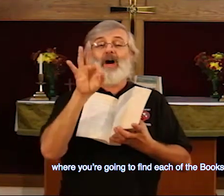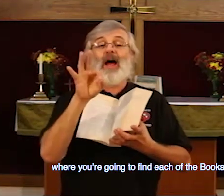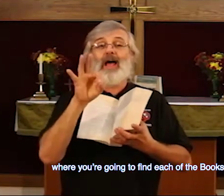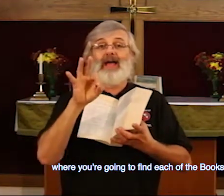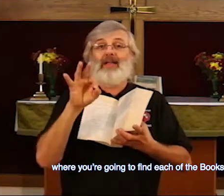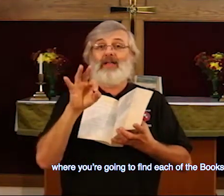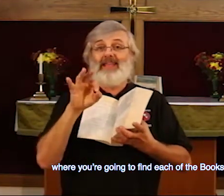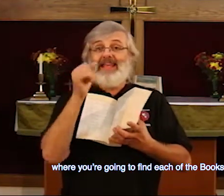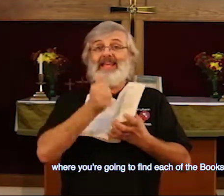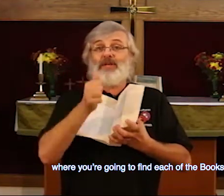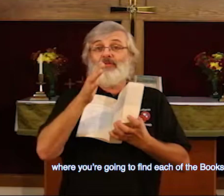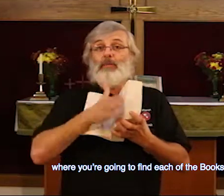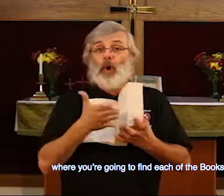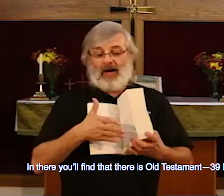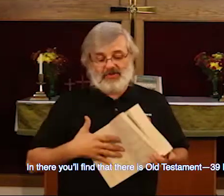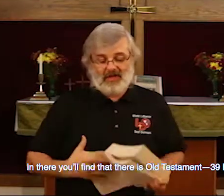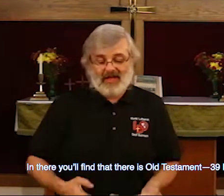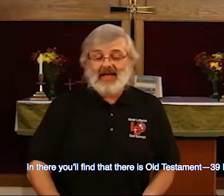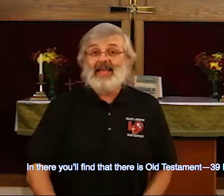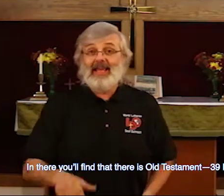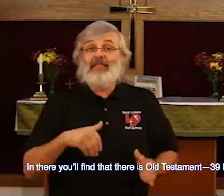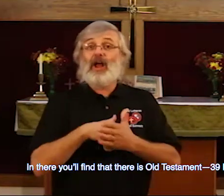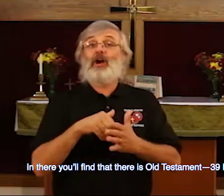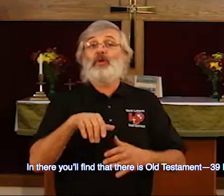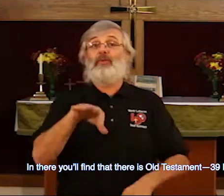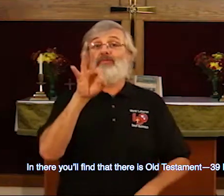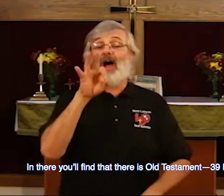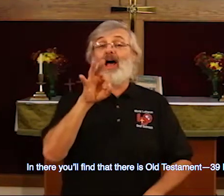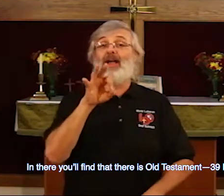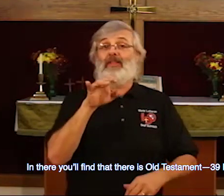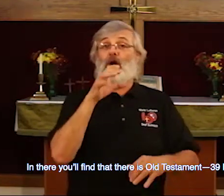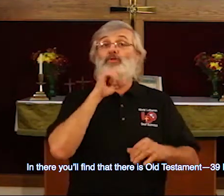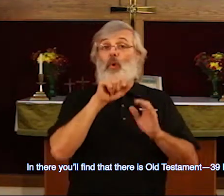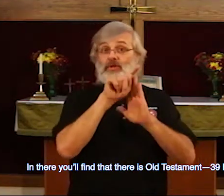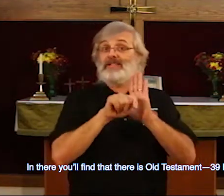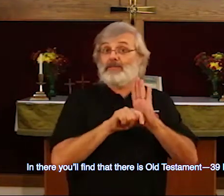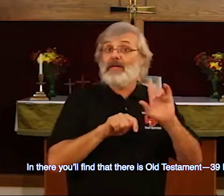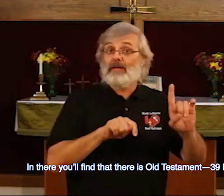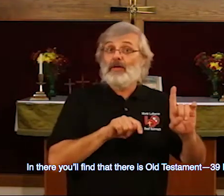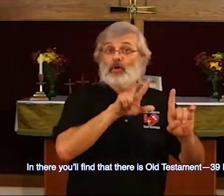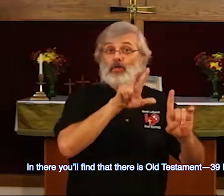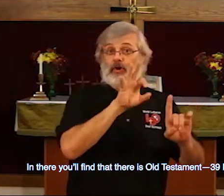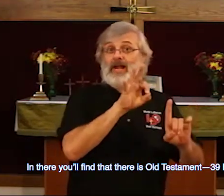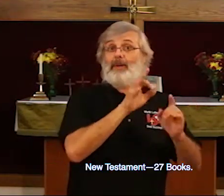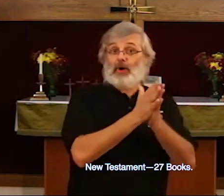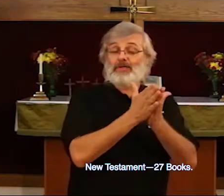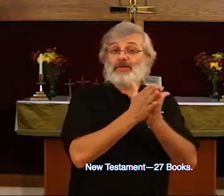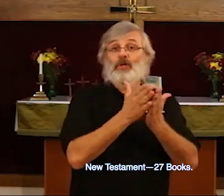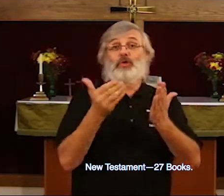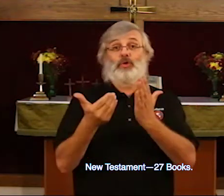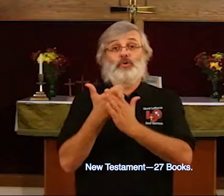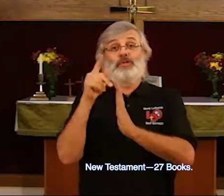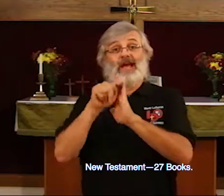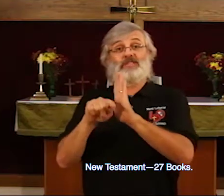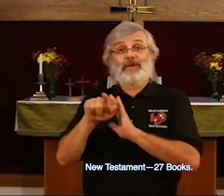find each of the books. In there, will find there's Old Testament, 39 books, the New Testament,